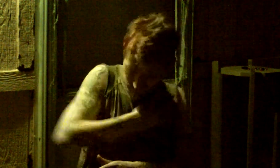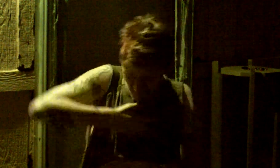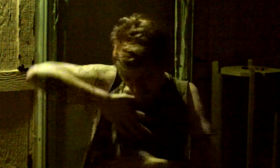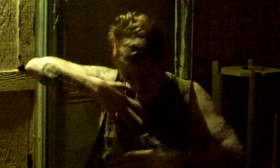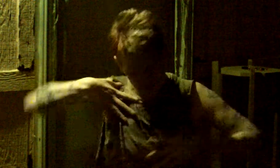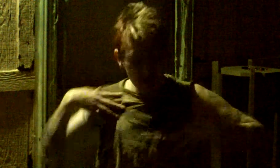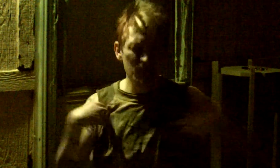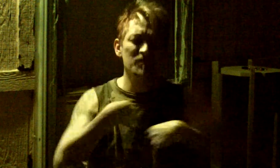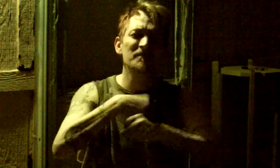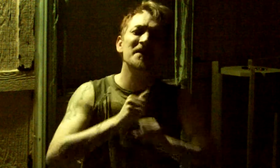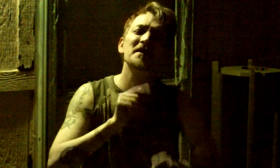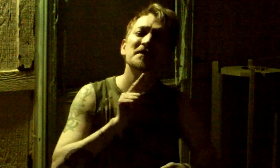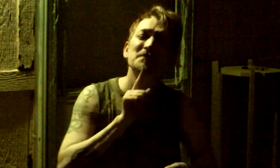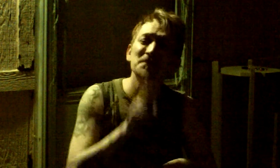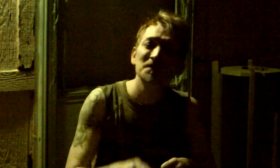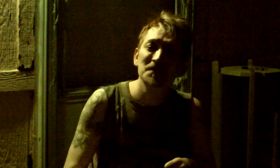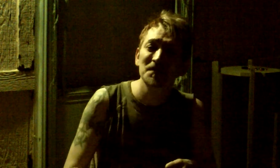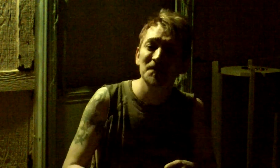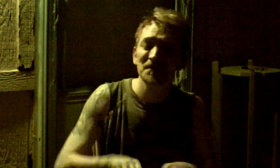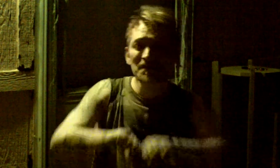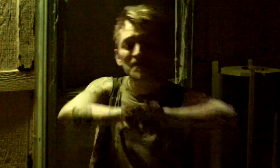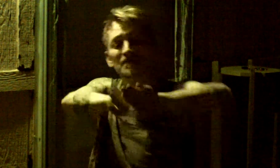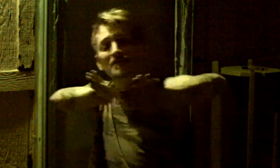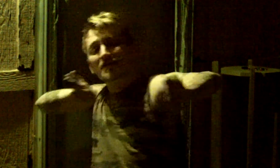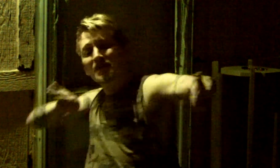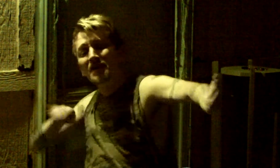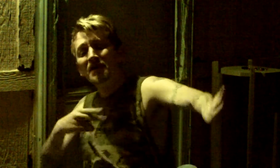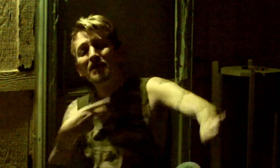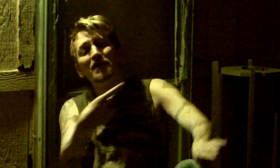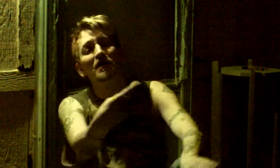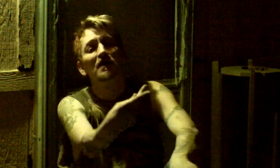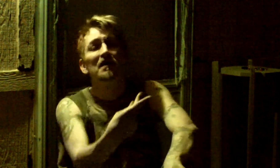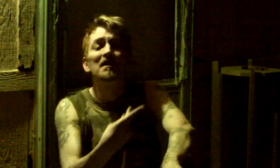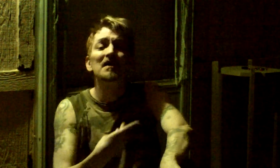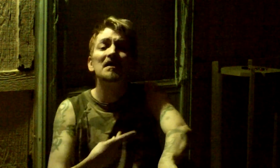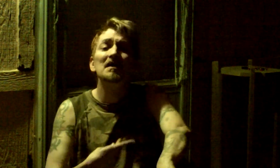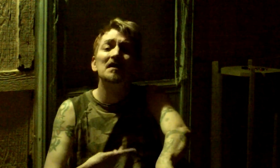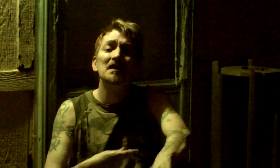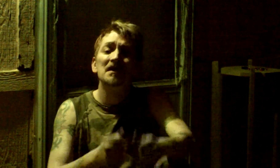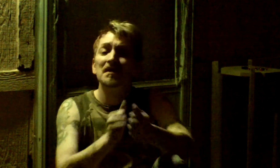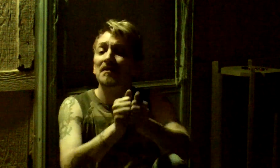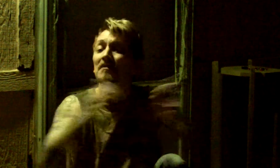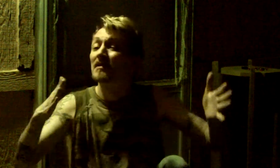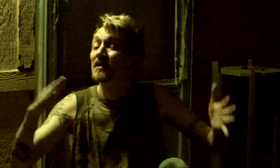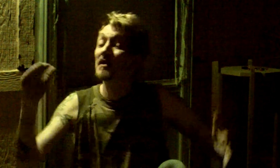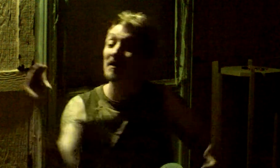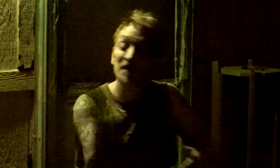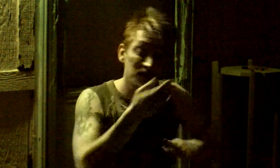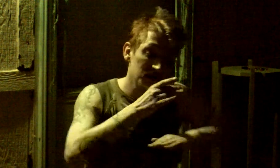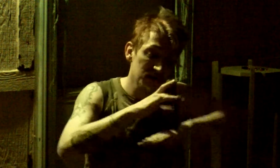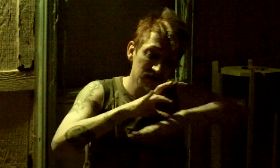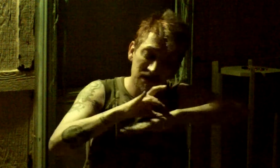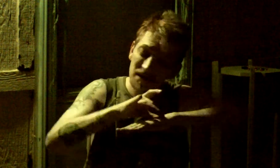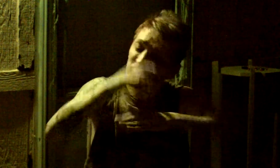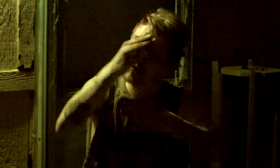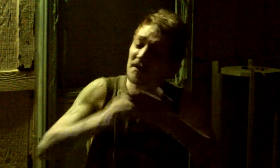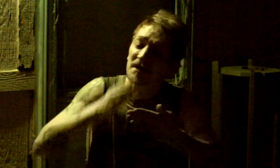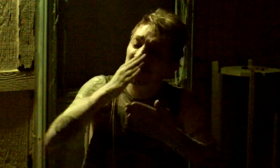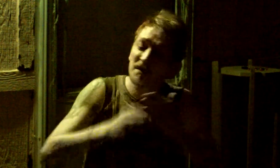It's separating us, without our equity parts between us we